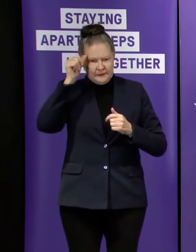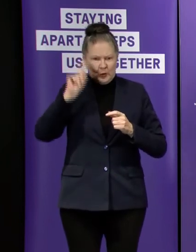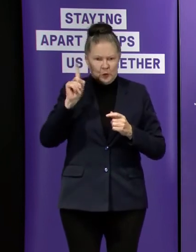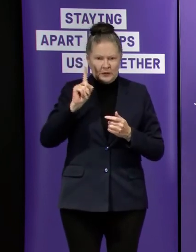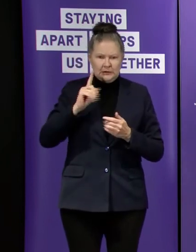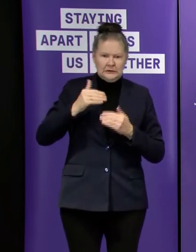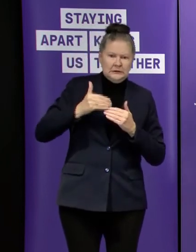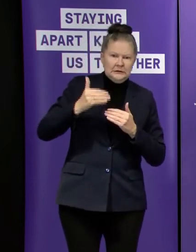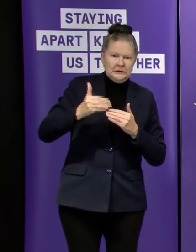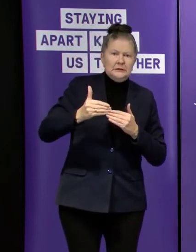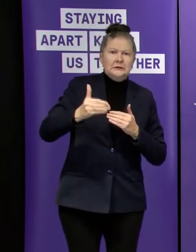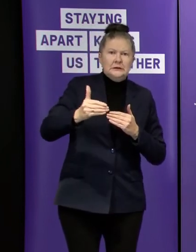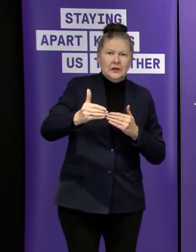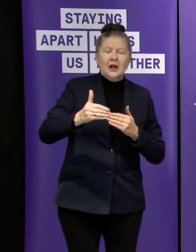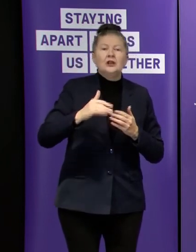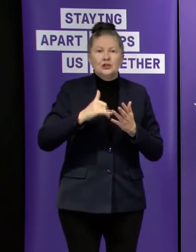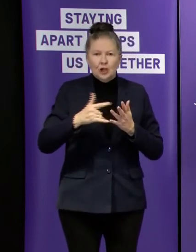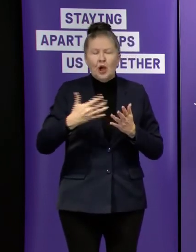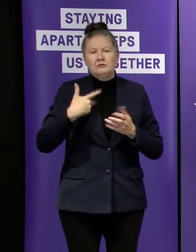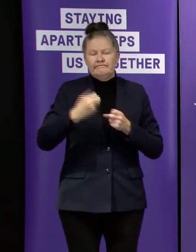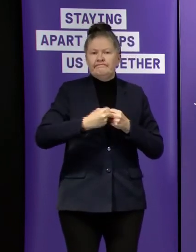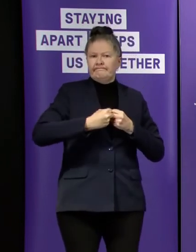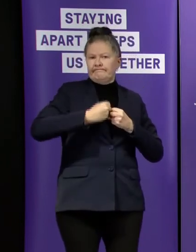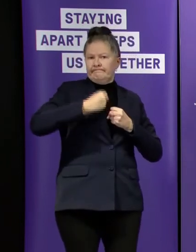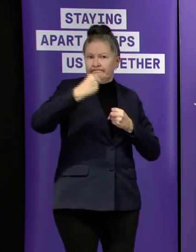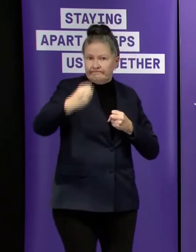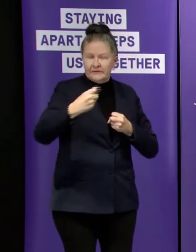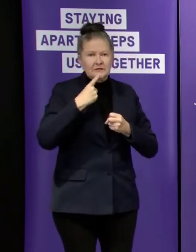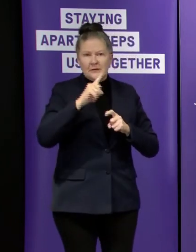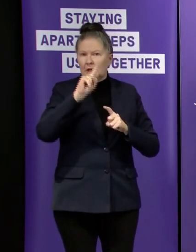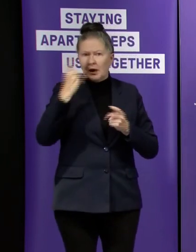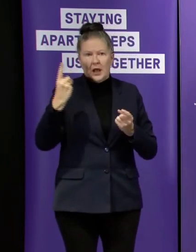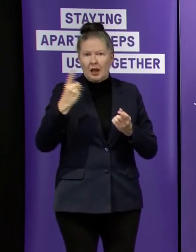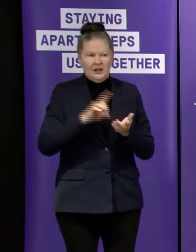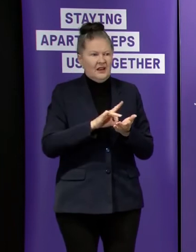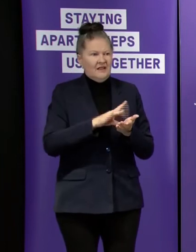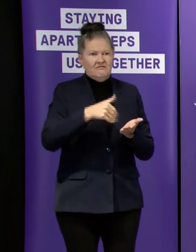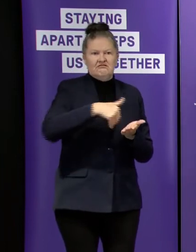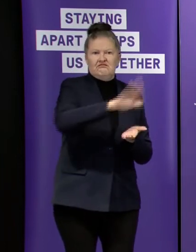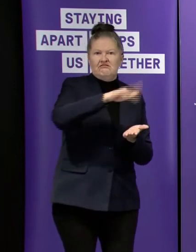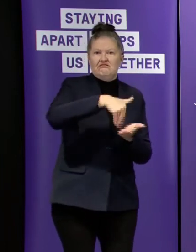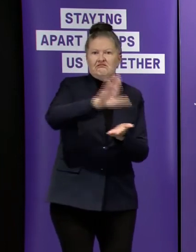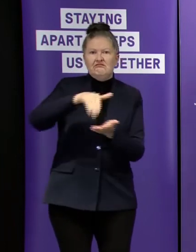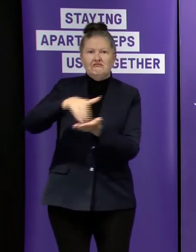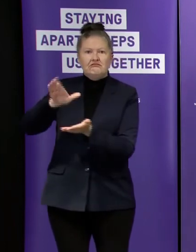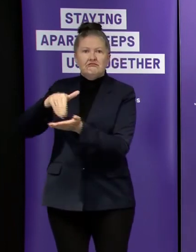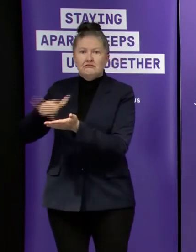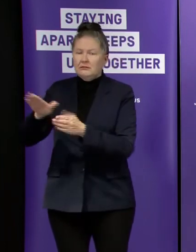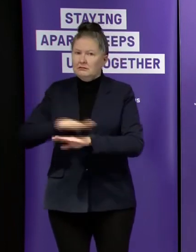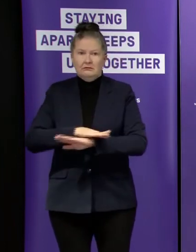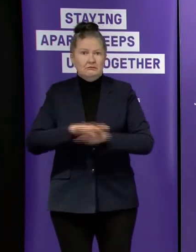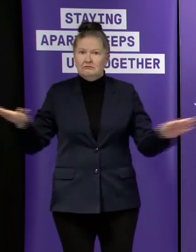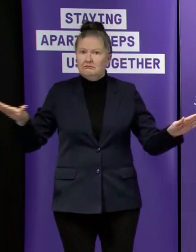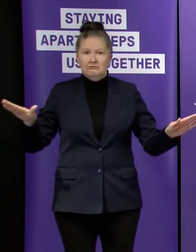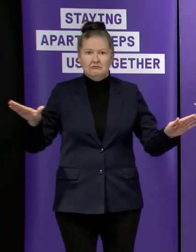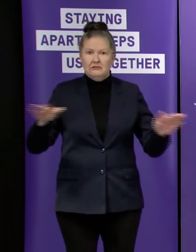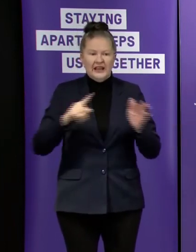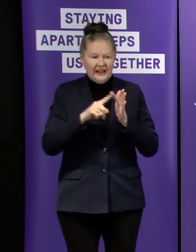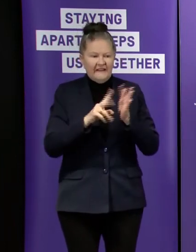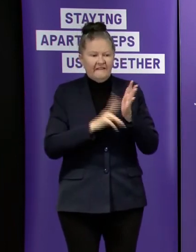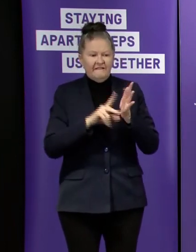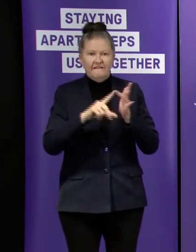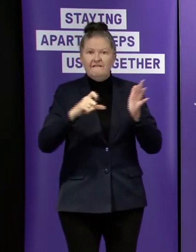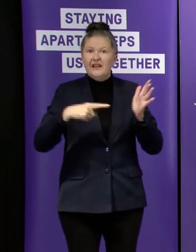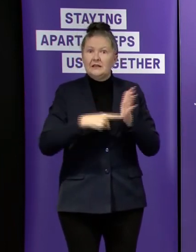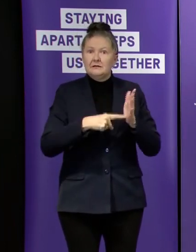why we're going to extend in on evictions and rental increases the ban on evictions and rental increases